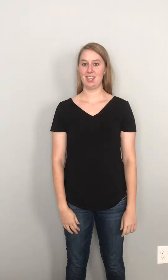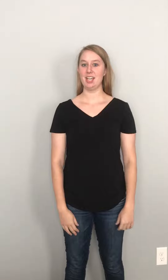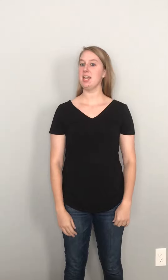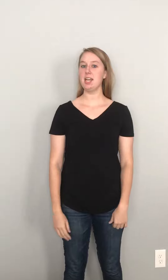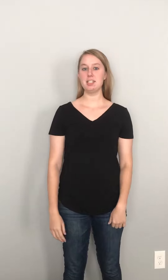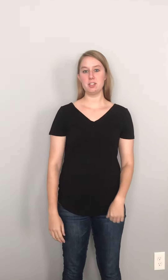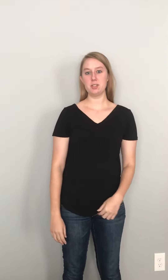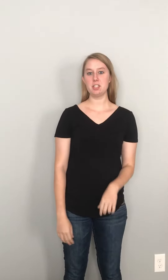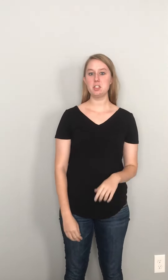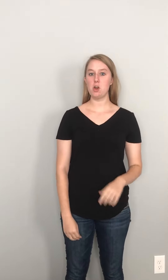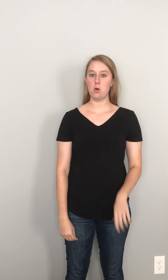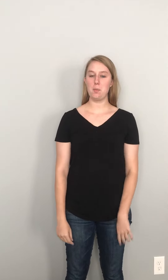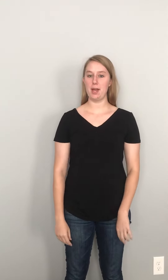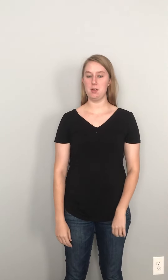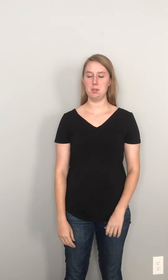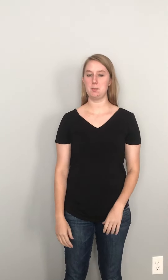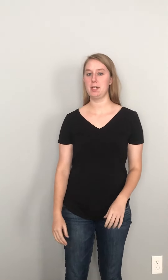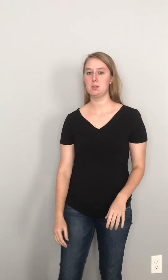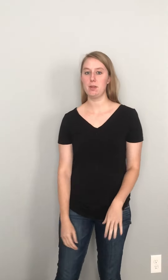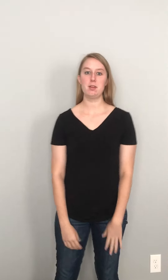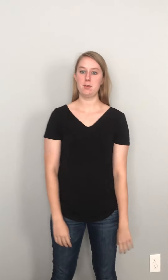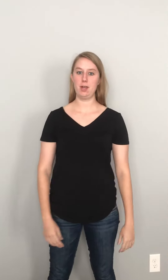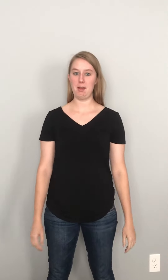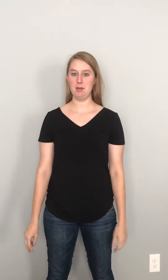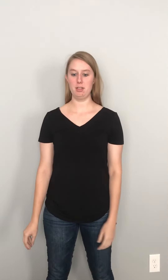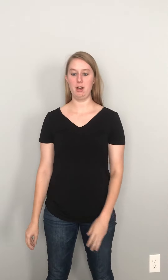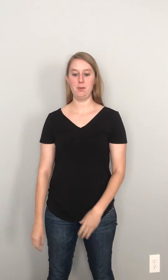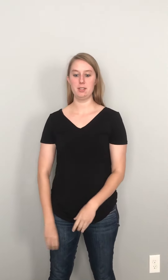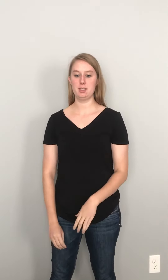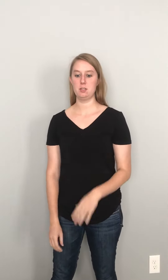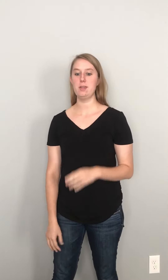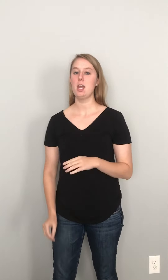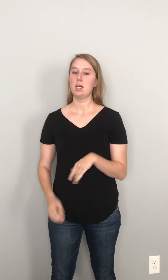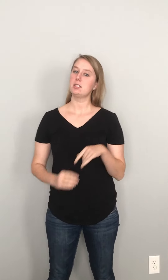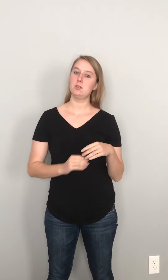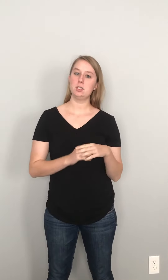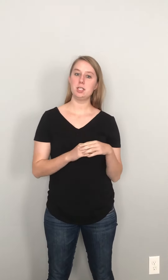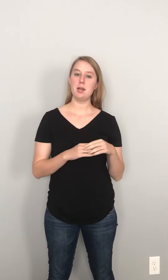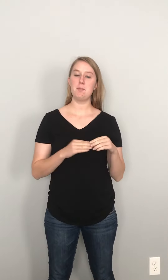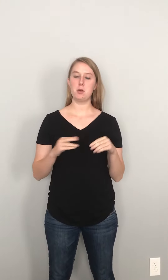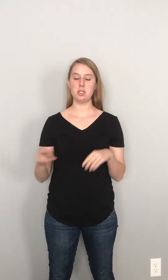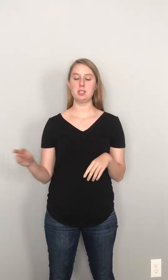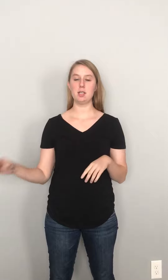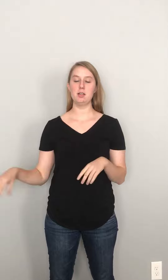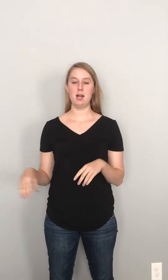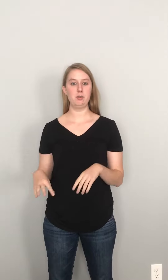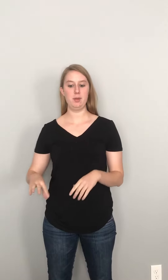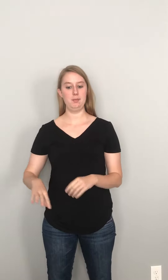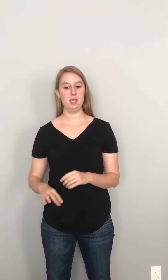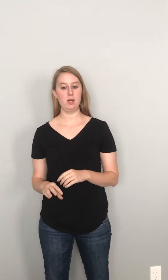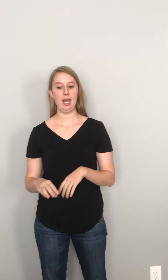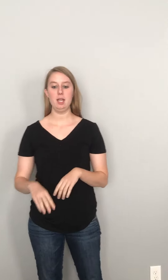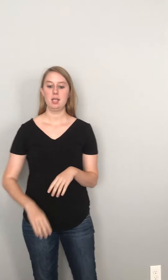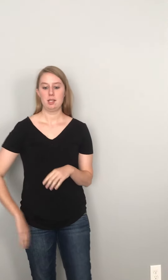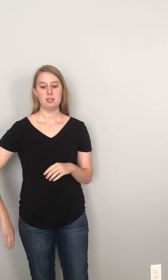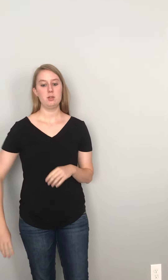Hey guys, so this is your whole body response with your vocabulary words this week, so do the emotions along with me, okay? So